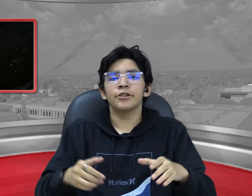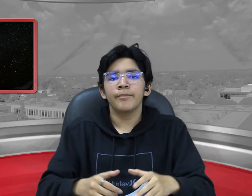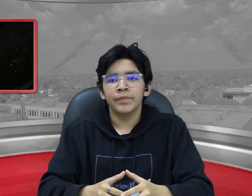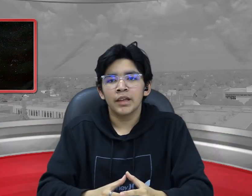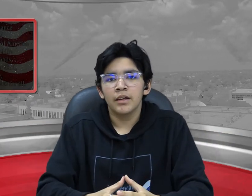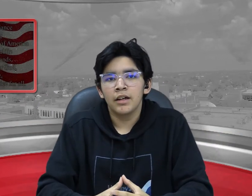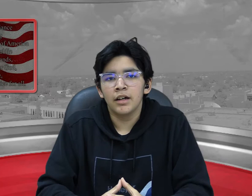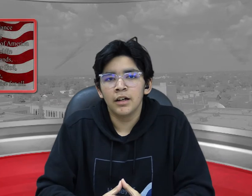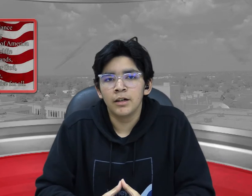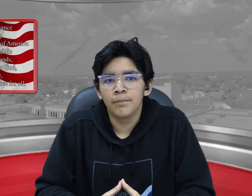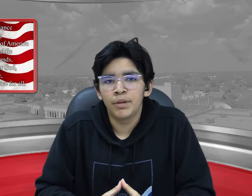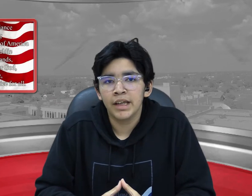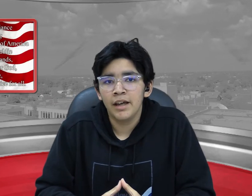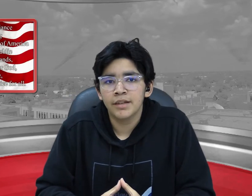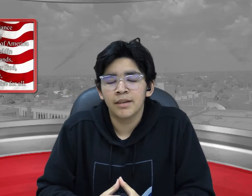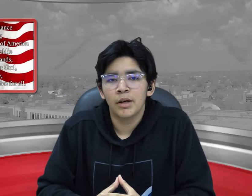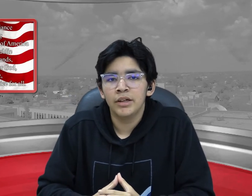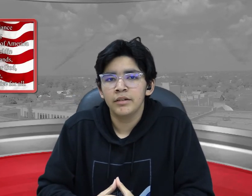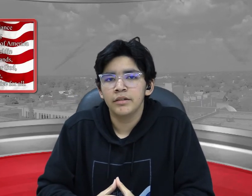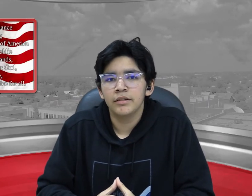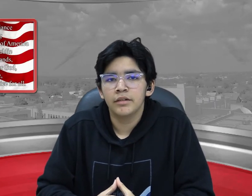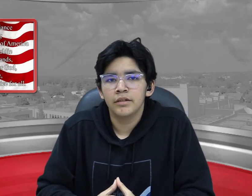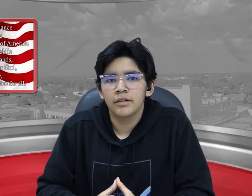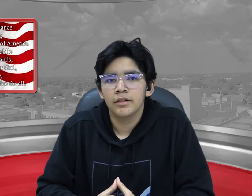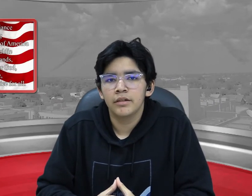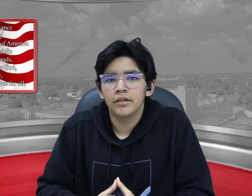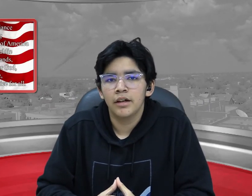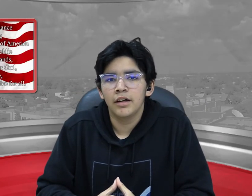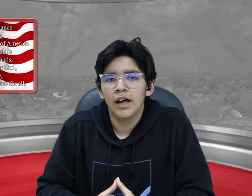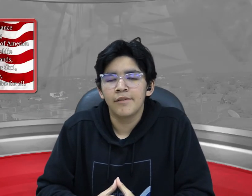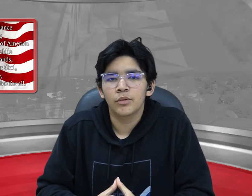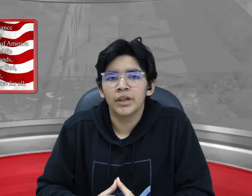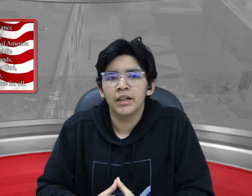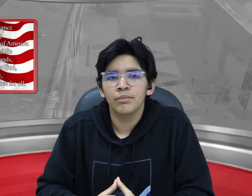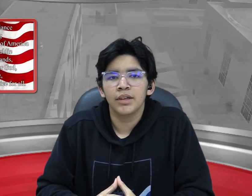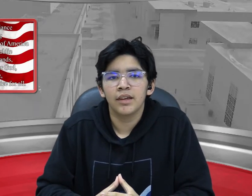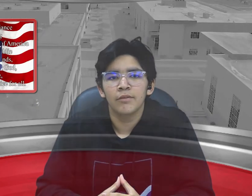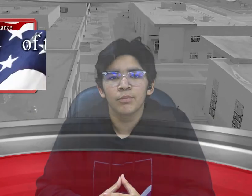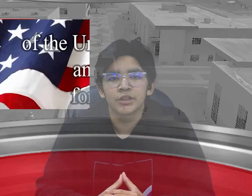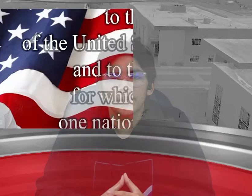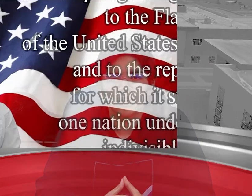uh but yeah that's about it uh have a good weekend please stand for pledges